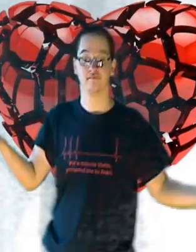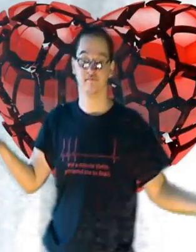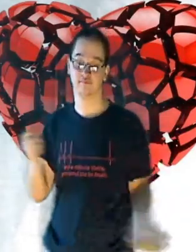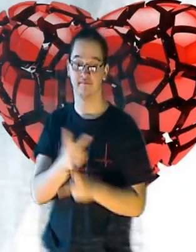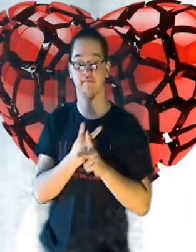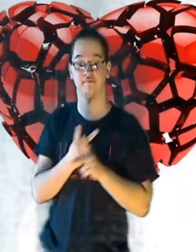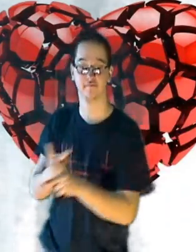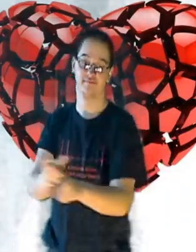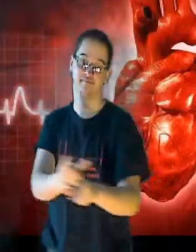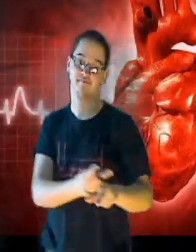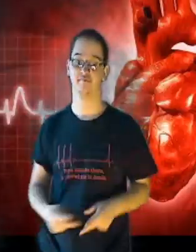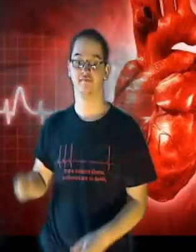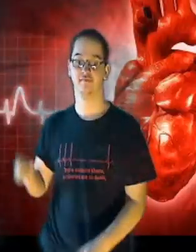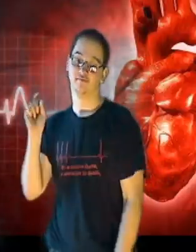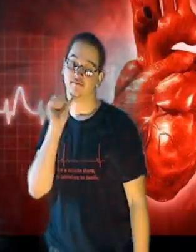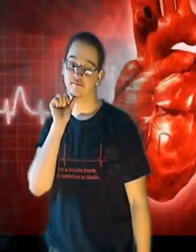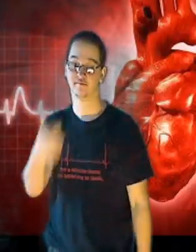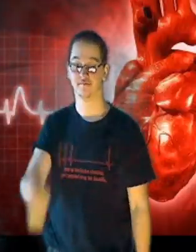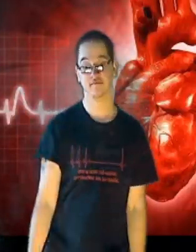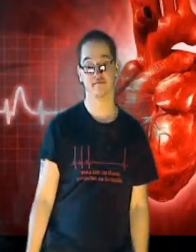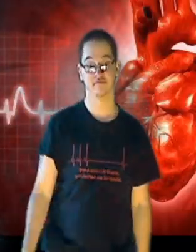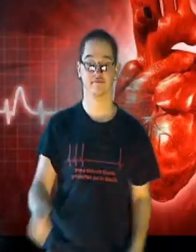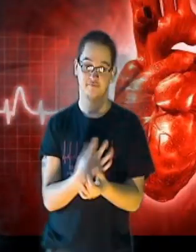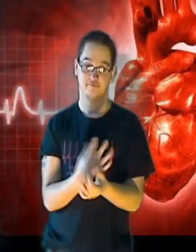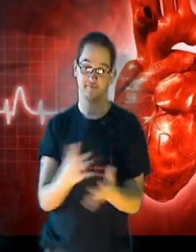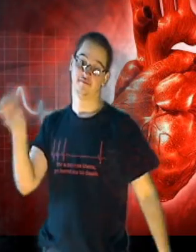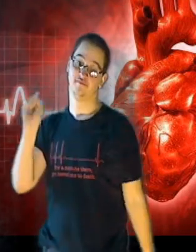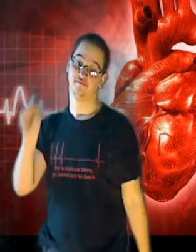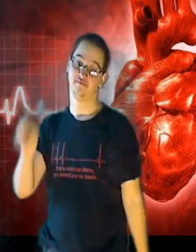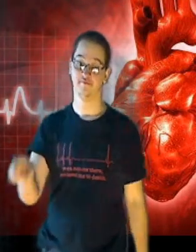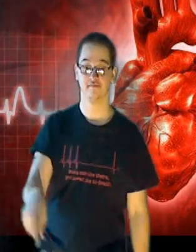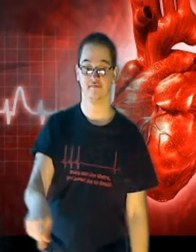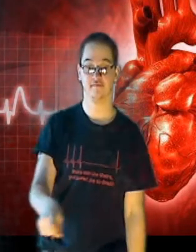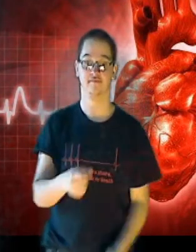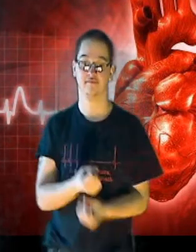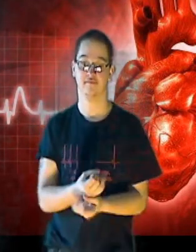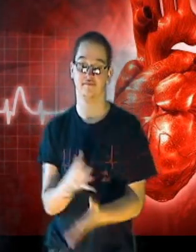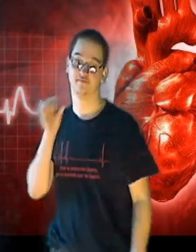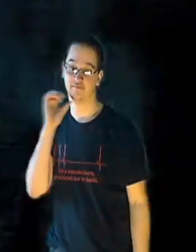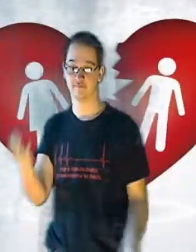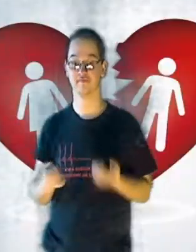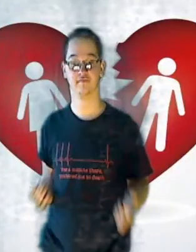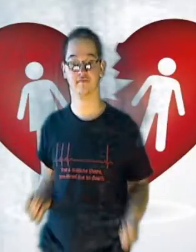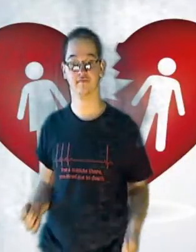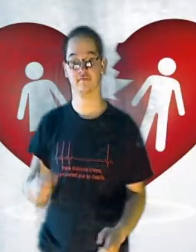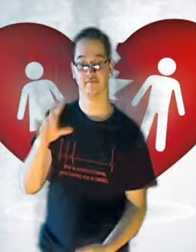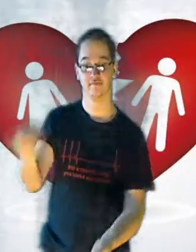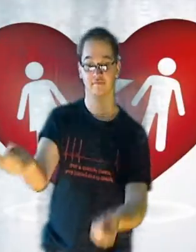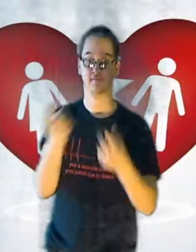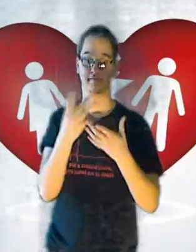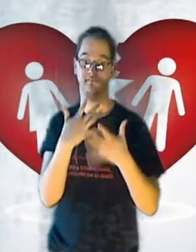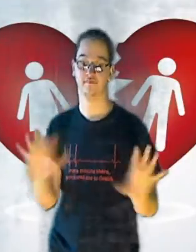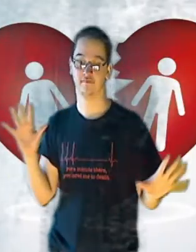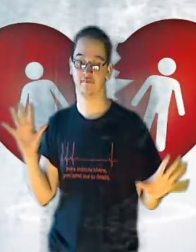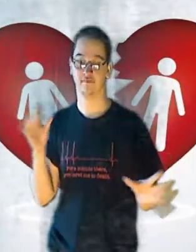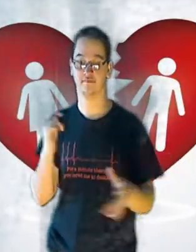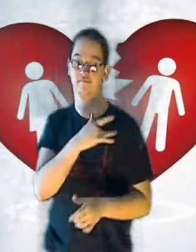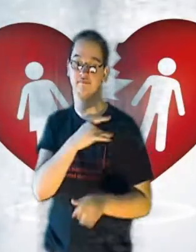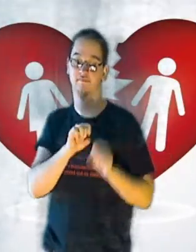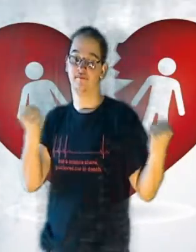care, how much you don't Whatever you need, whatever you want If you're gonna be somebody's heartbreak